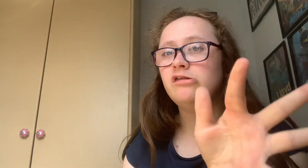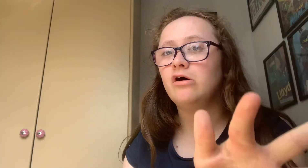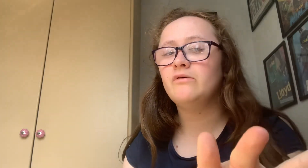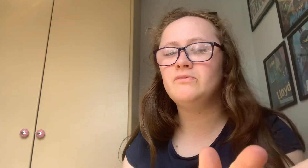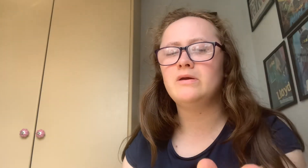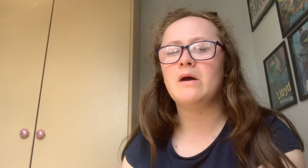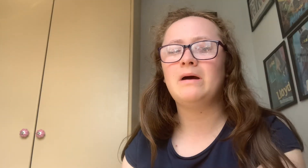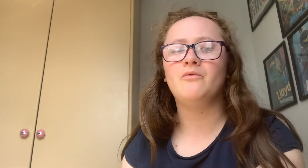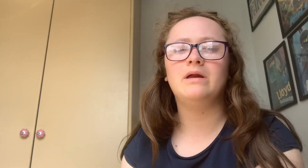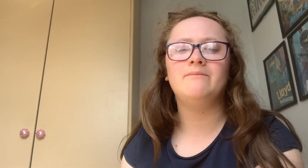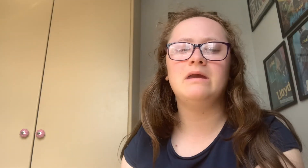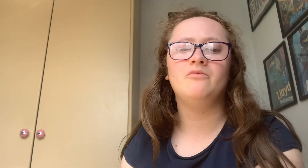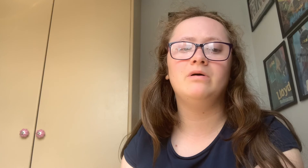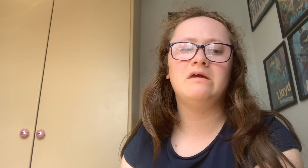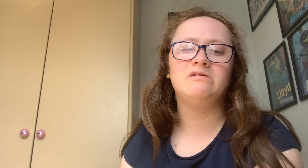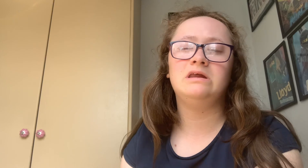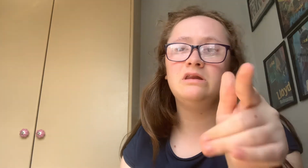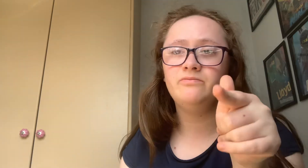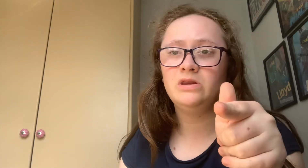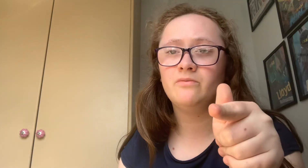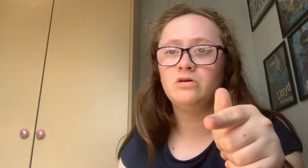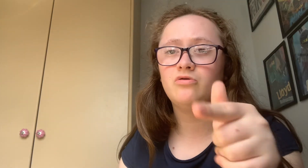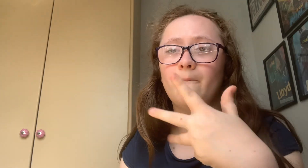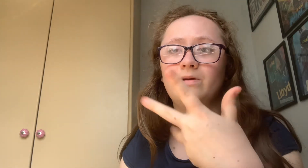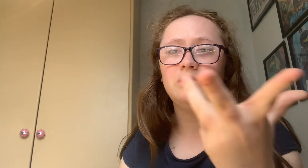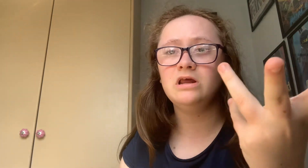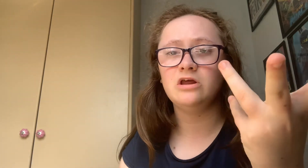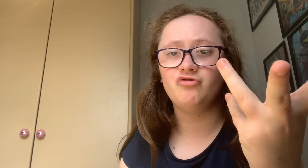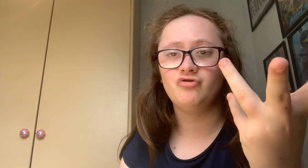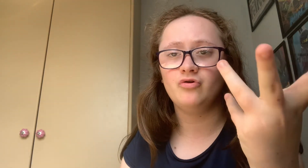sorry about what I made what I said in this video, but it's completely true